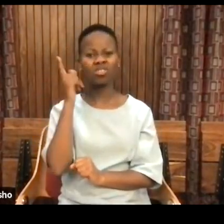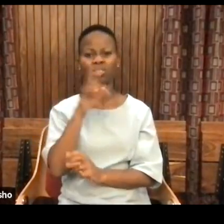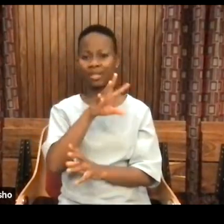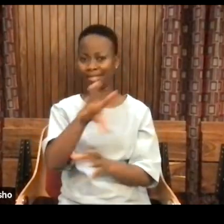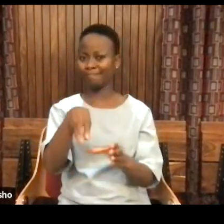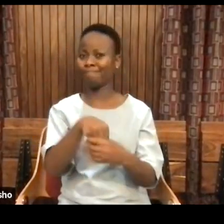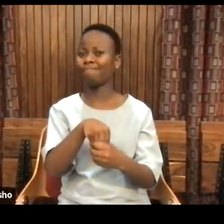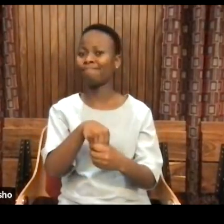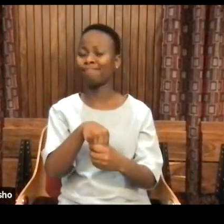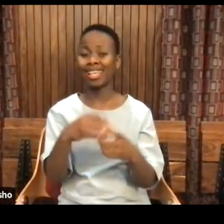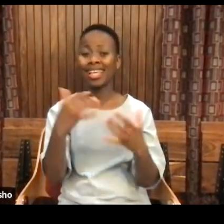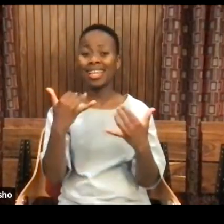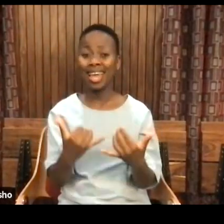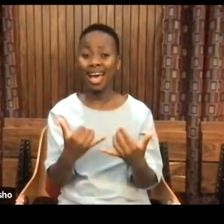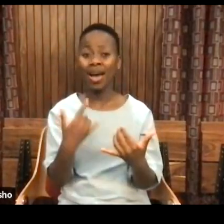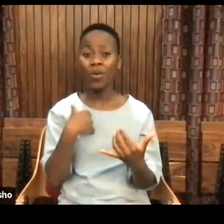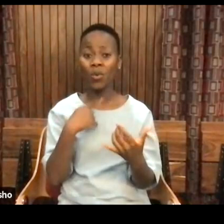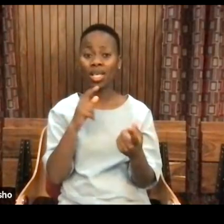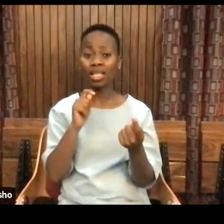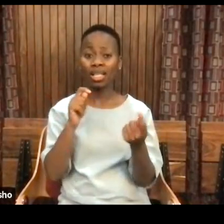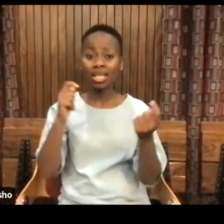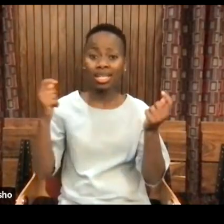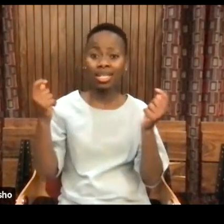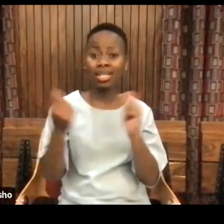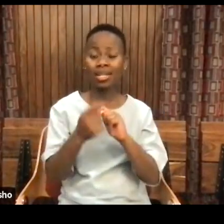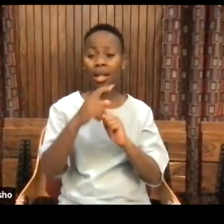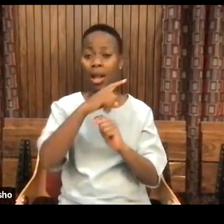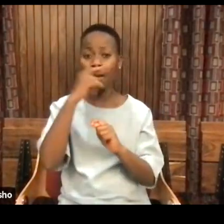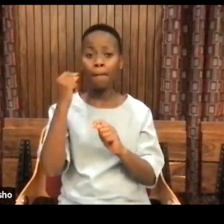by what we today call women.